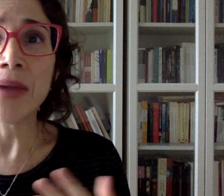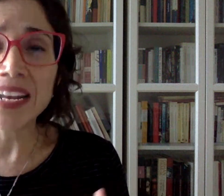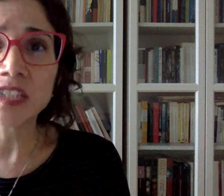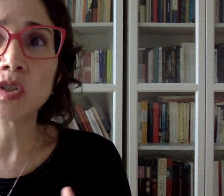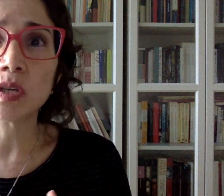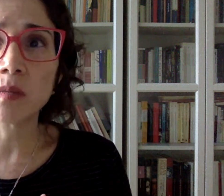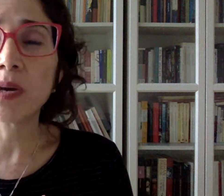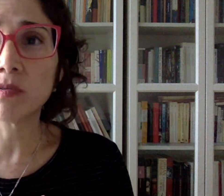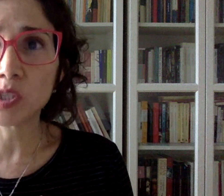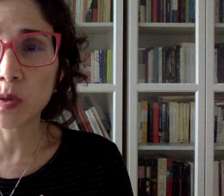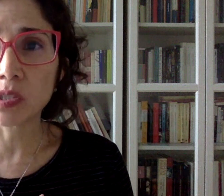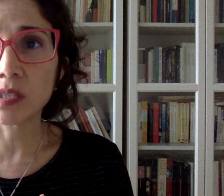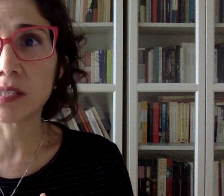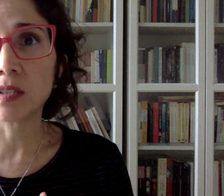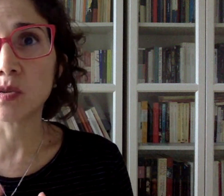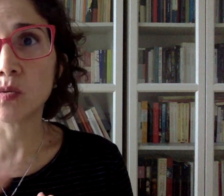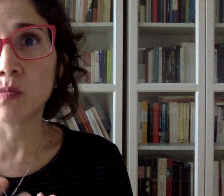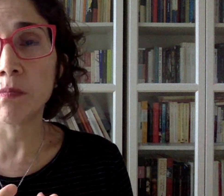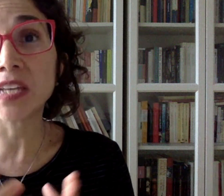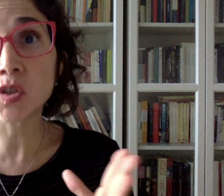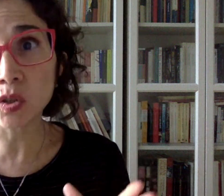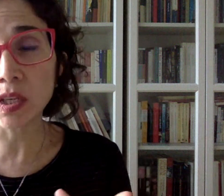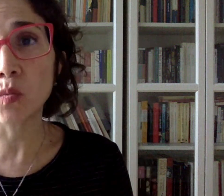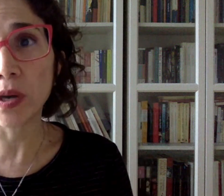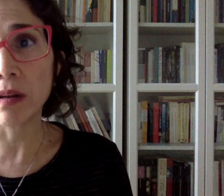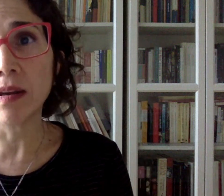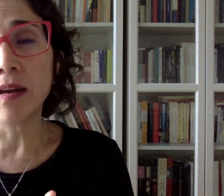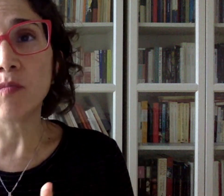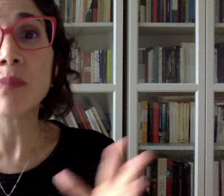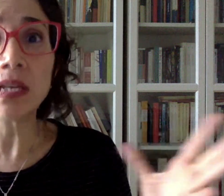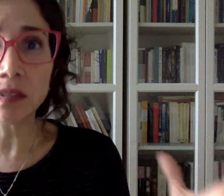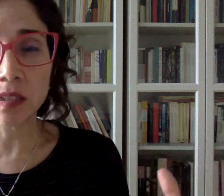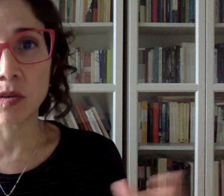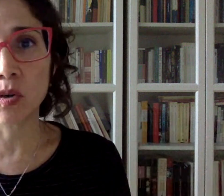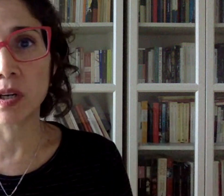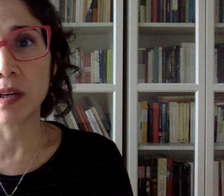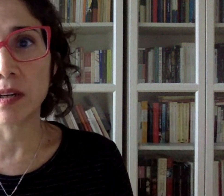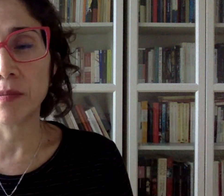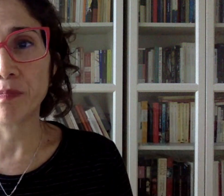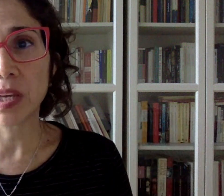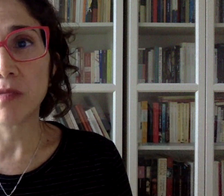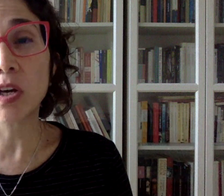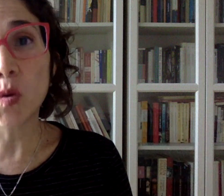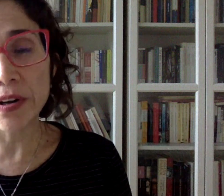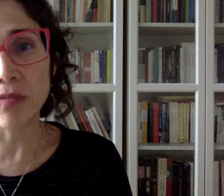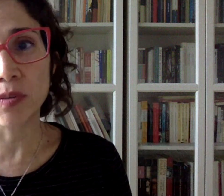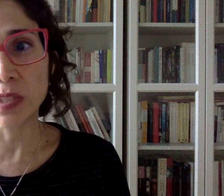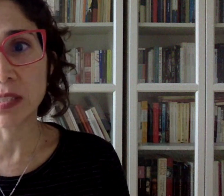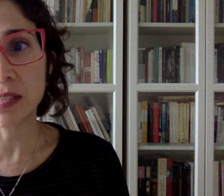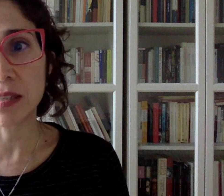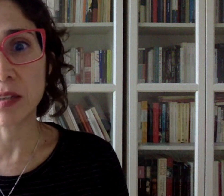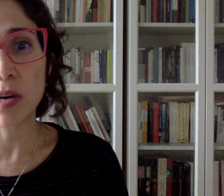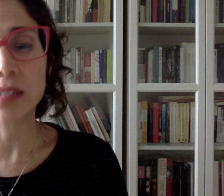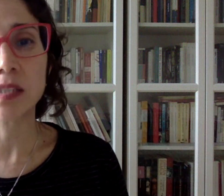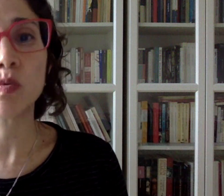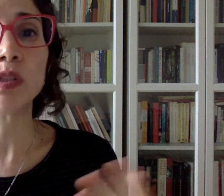manage to get better responses and to make sure that when rebuilding or recovering from